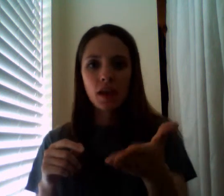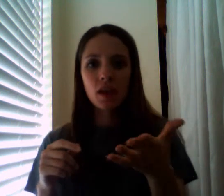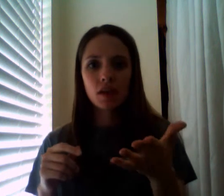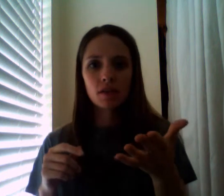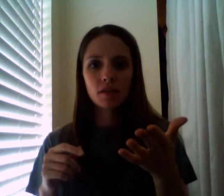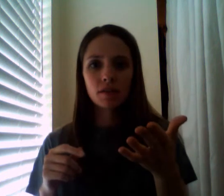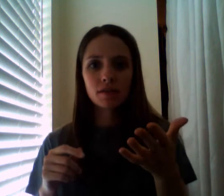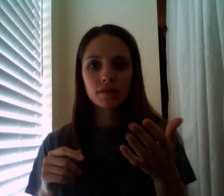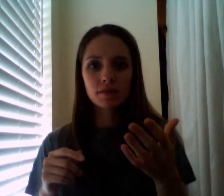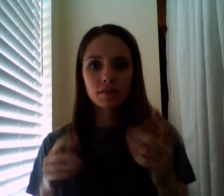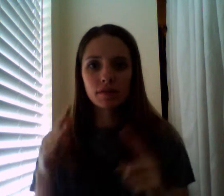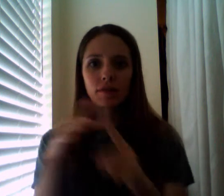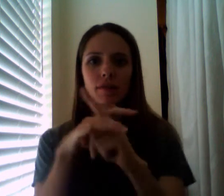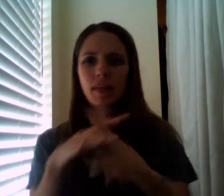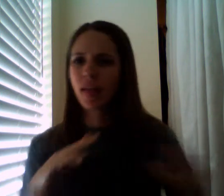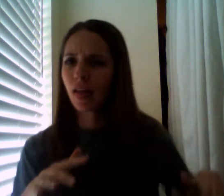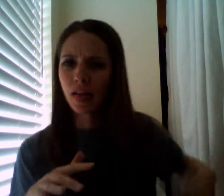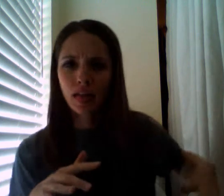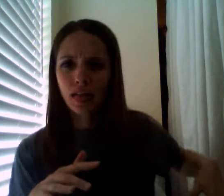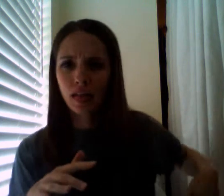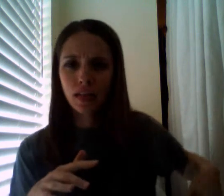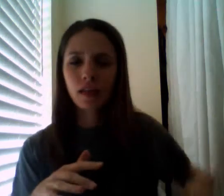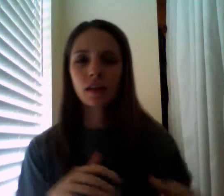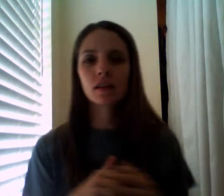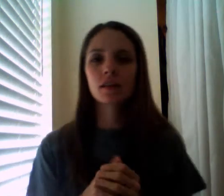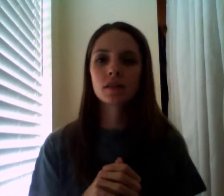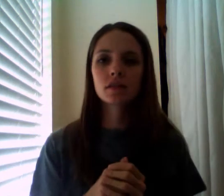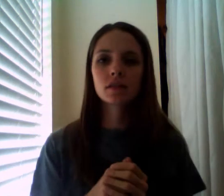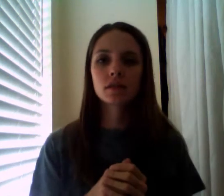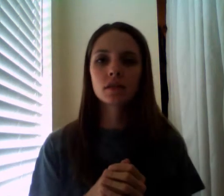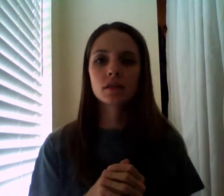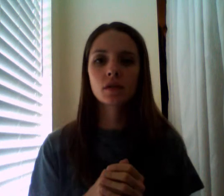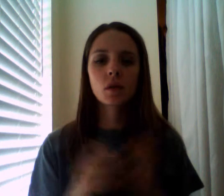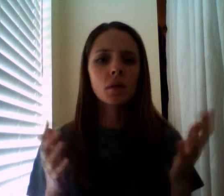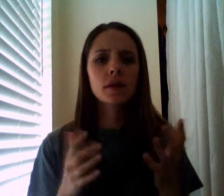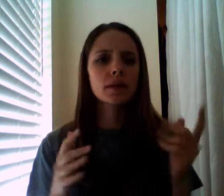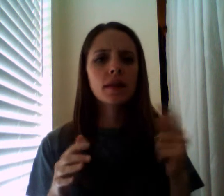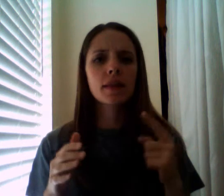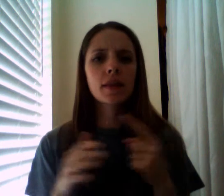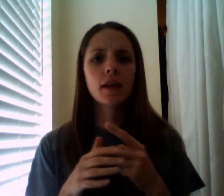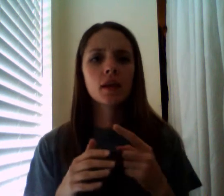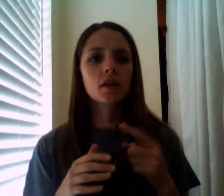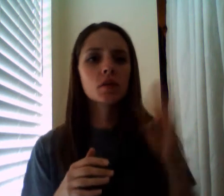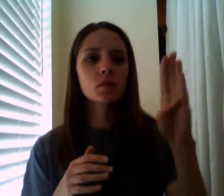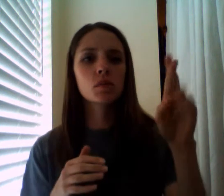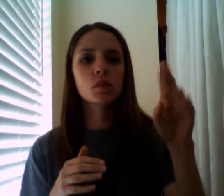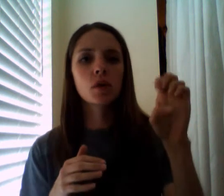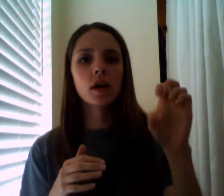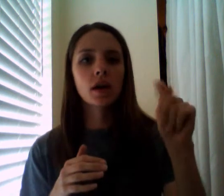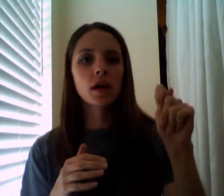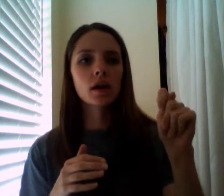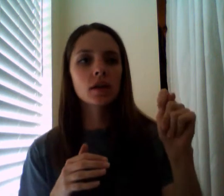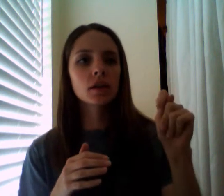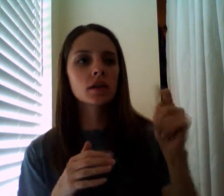Knox comes in Henry Knox was someone who worked with Washington and Washington sent Henry Knox